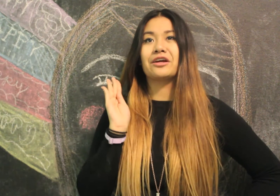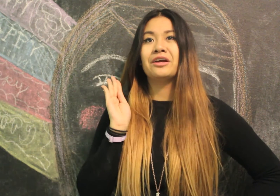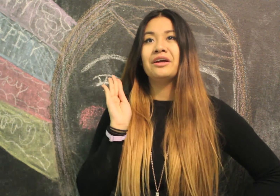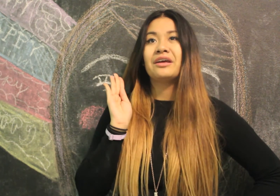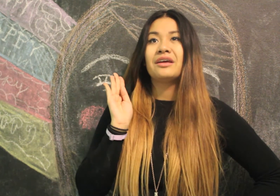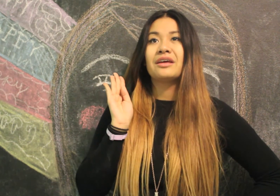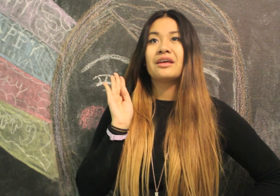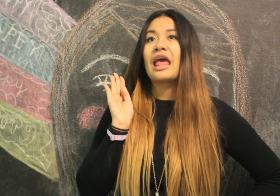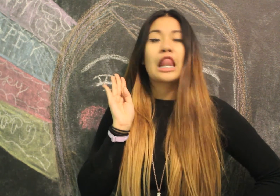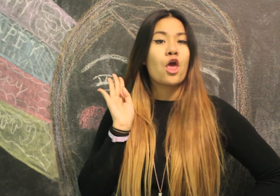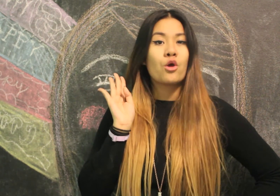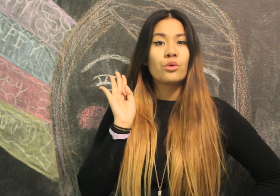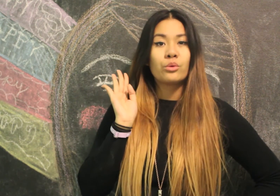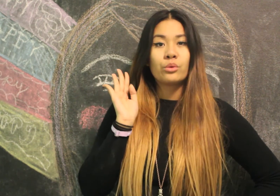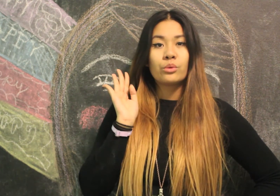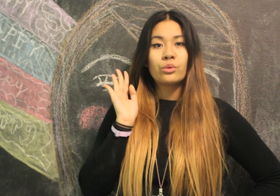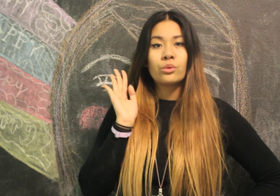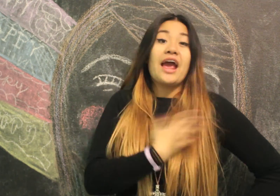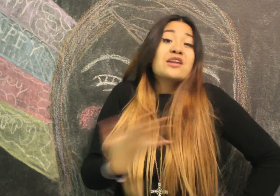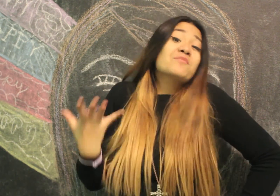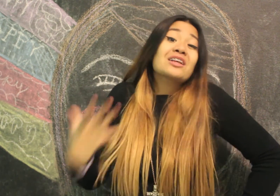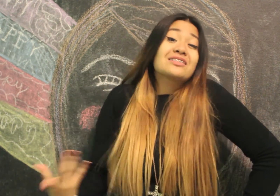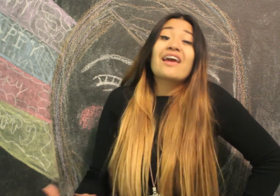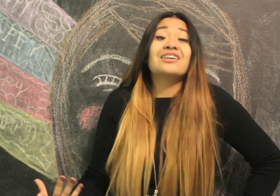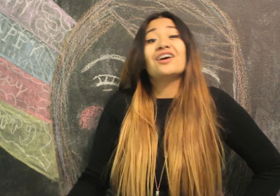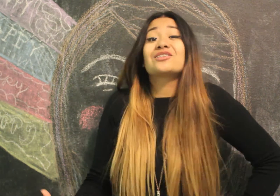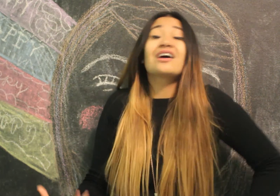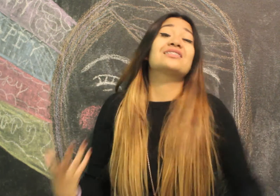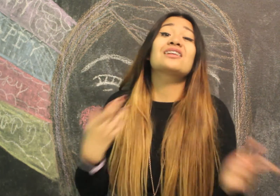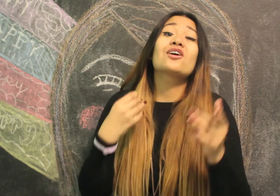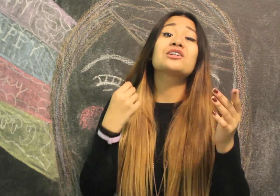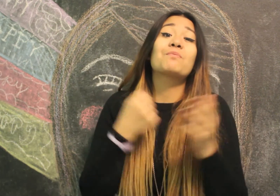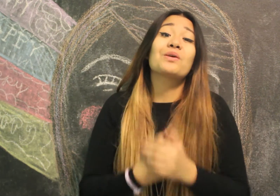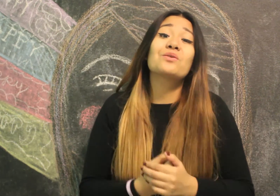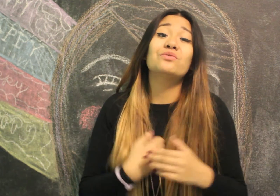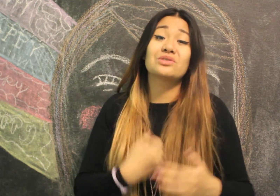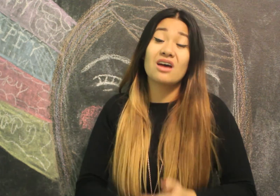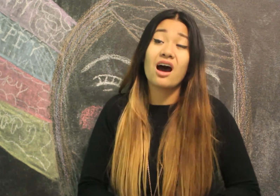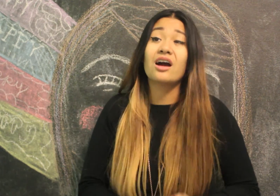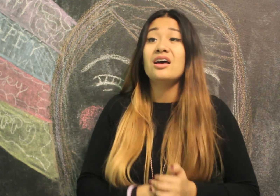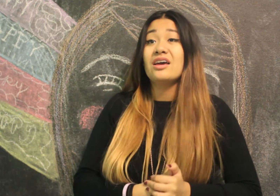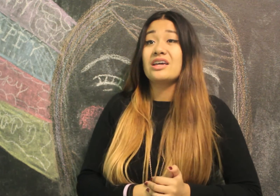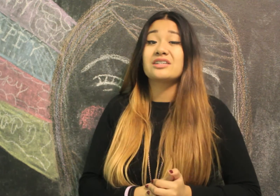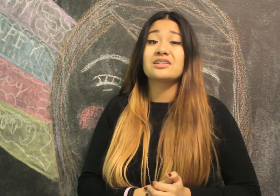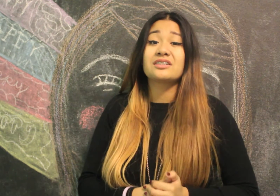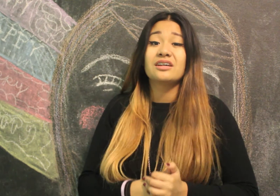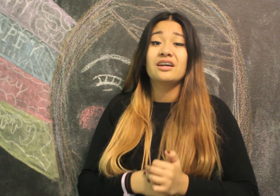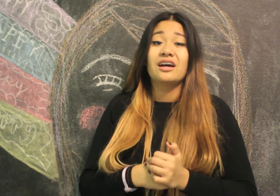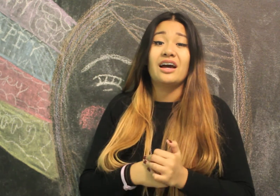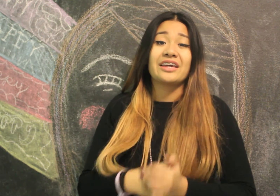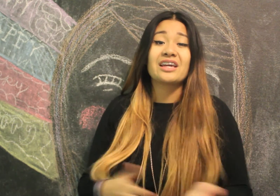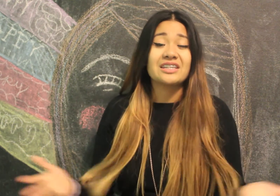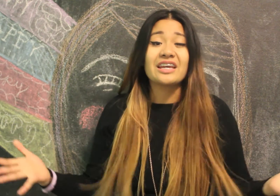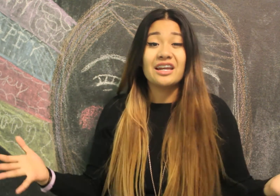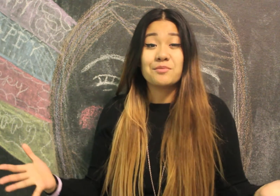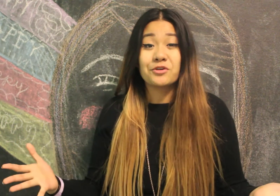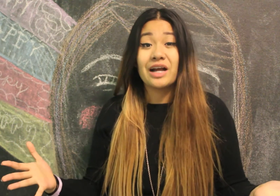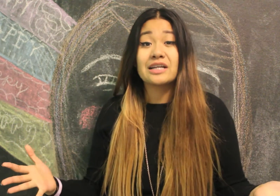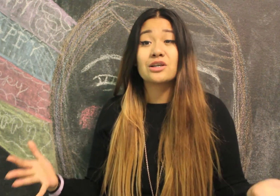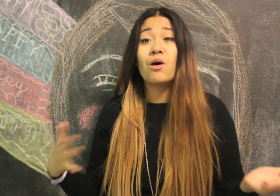hear Hello And I'm not saying Adele sucks That song is a beautiful song It's just I can't take it anymore guys So